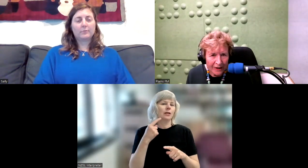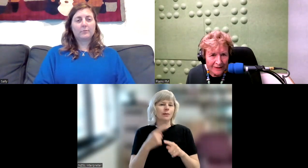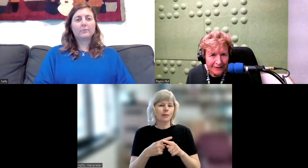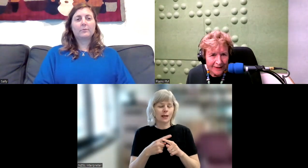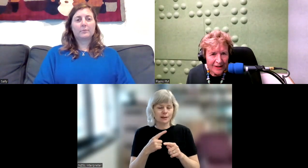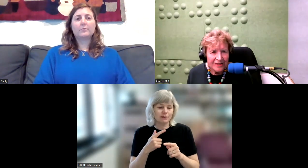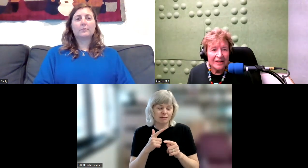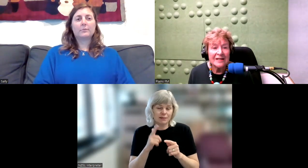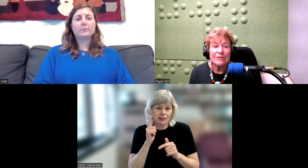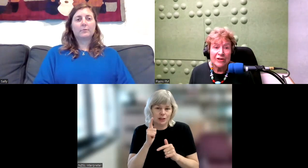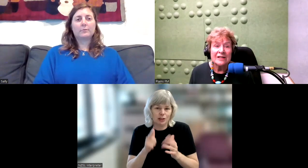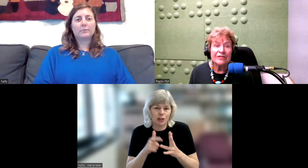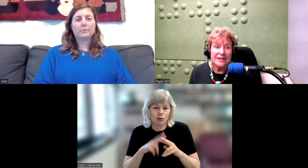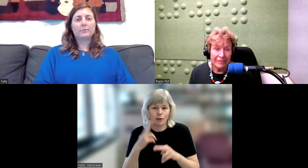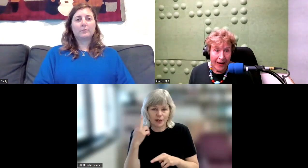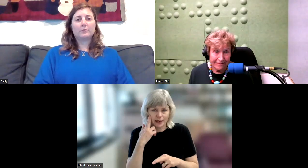well. So he's a very innovative man.